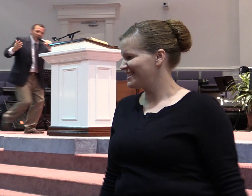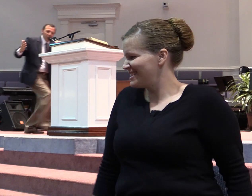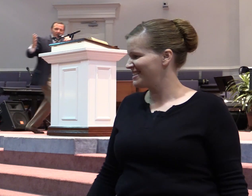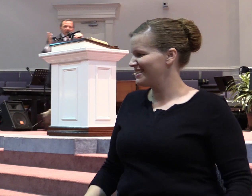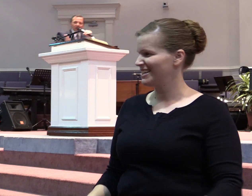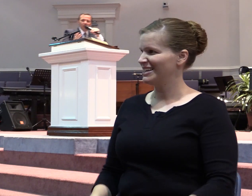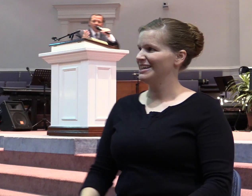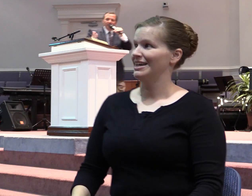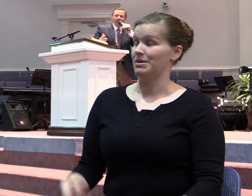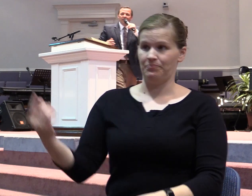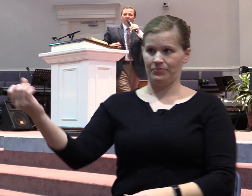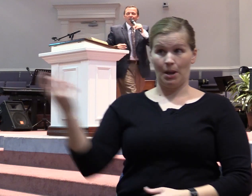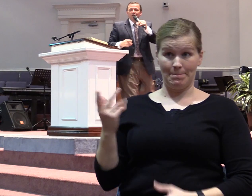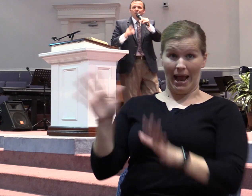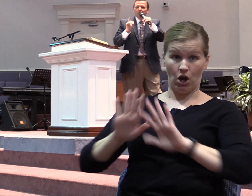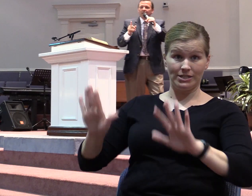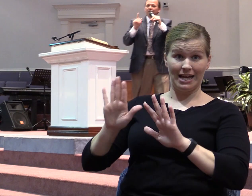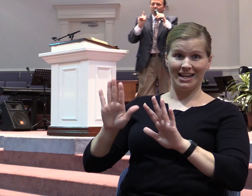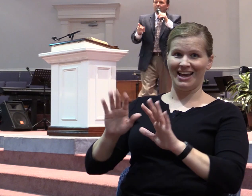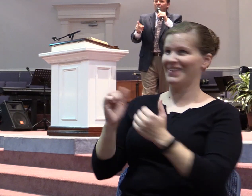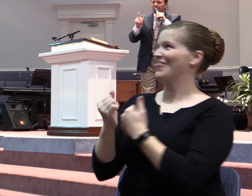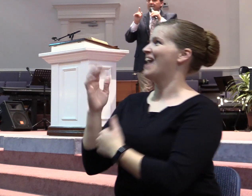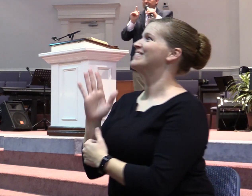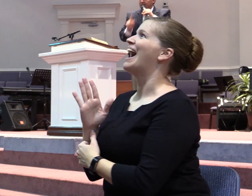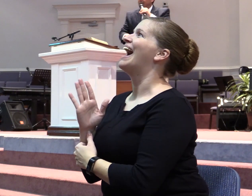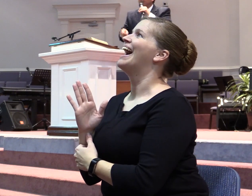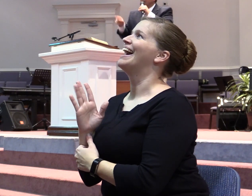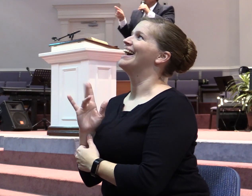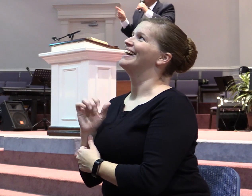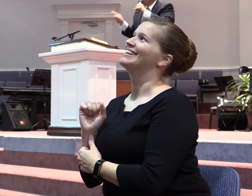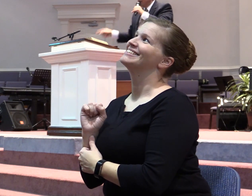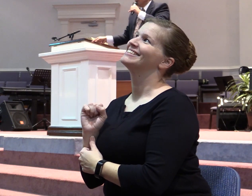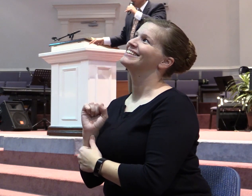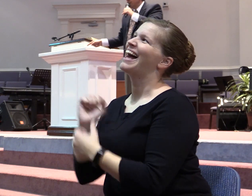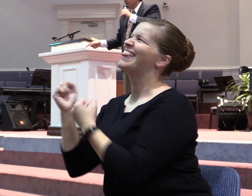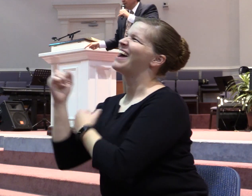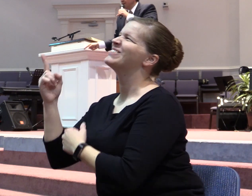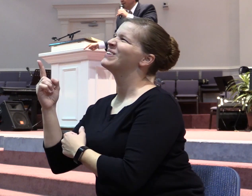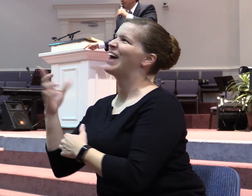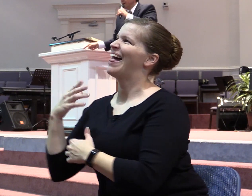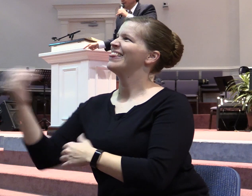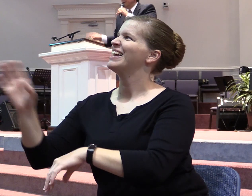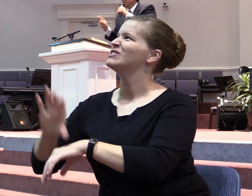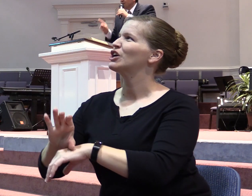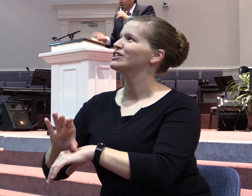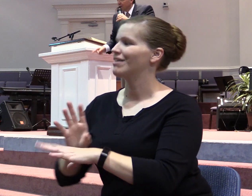you're to be back here on Sunday. You bring in your girlfriend into something that you've got a marriage with. And that's dysfunction.